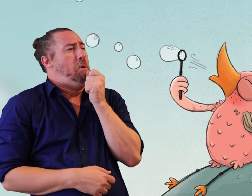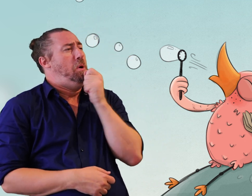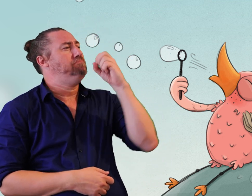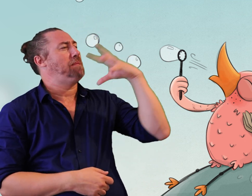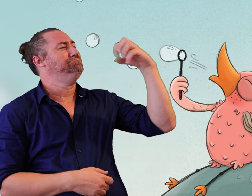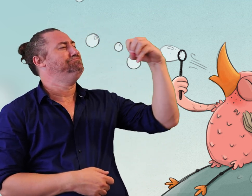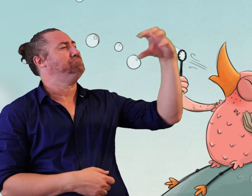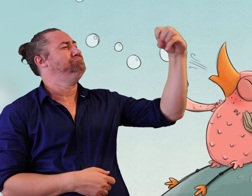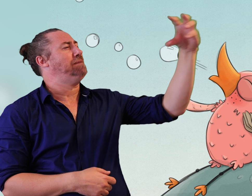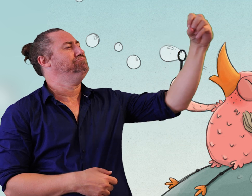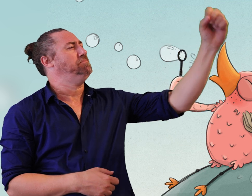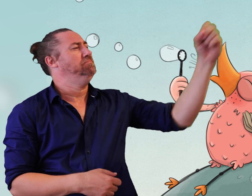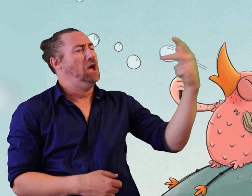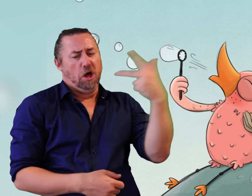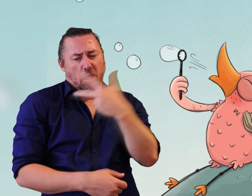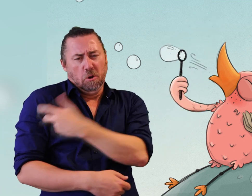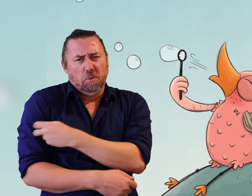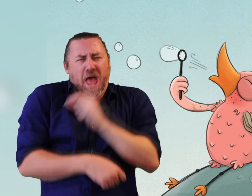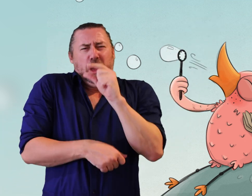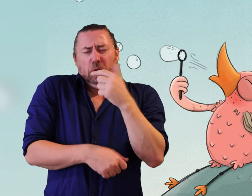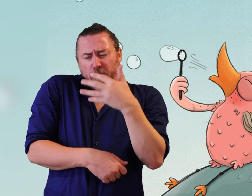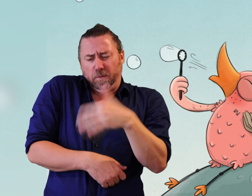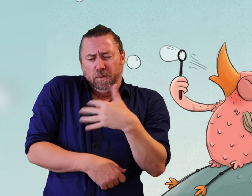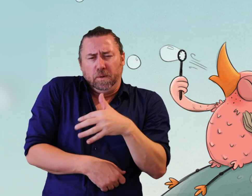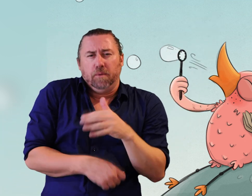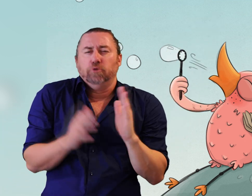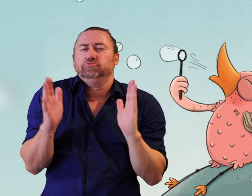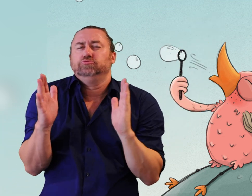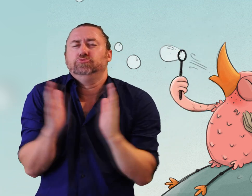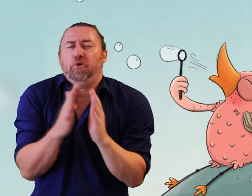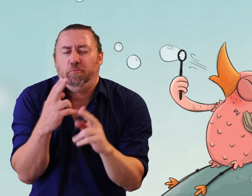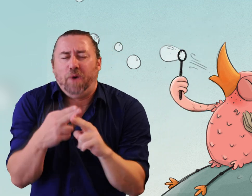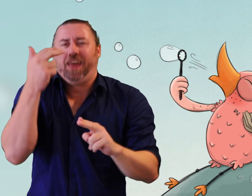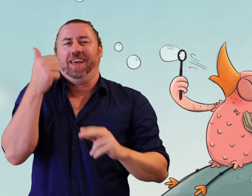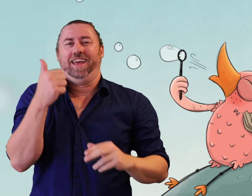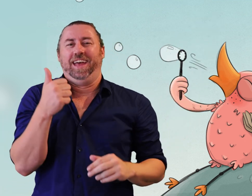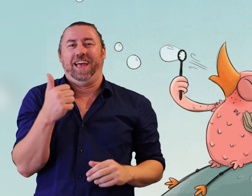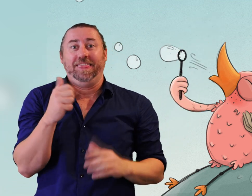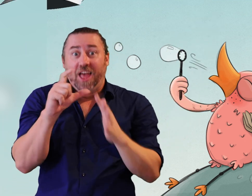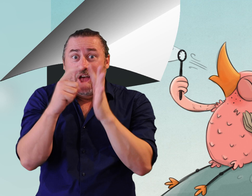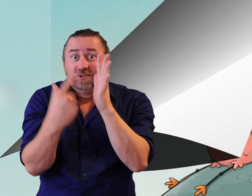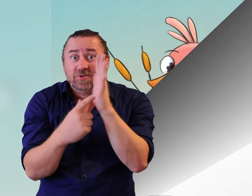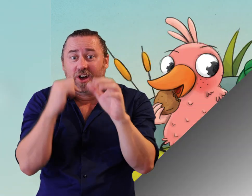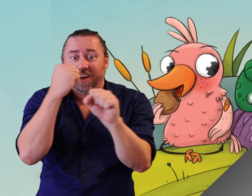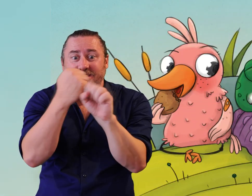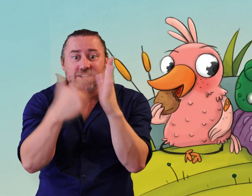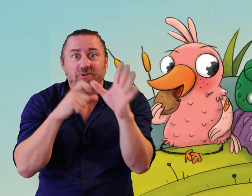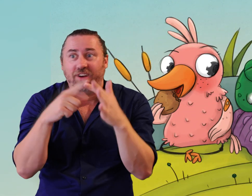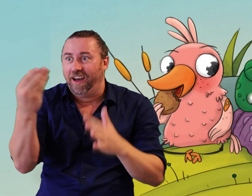She blew some bubbles instead. The needle hurt a bit, but not for long. Dr Grace gave